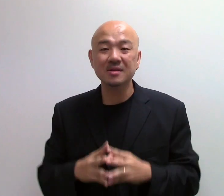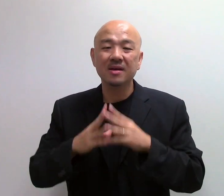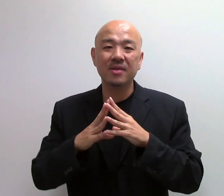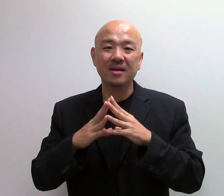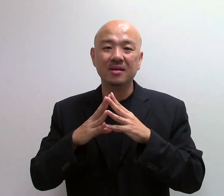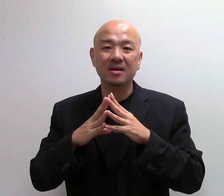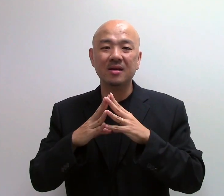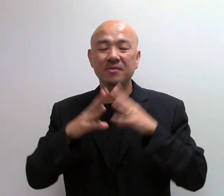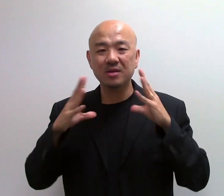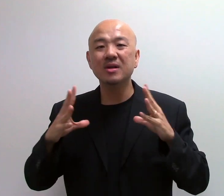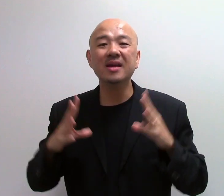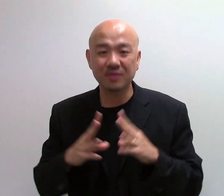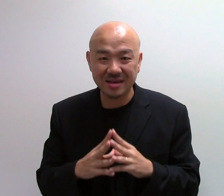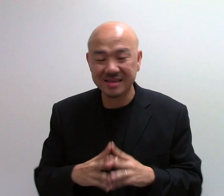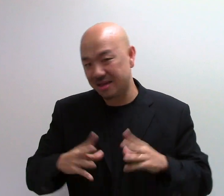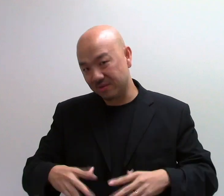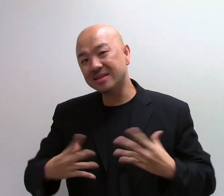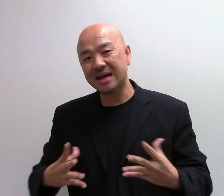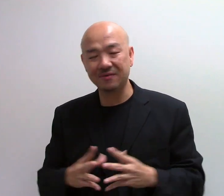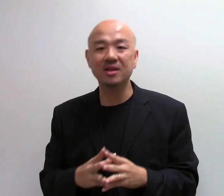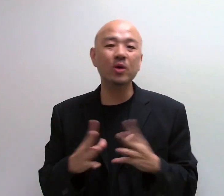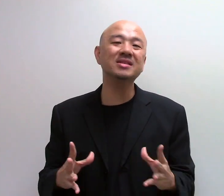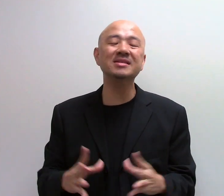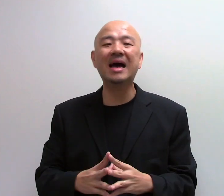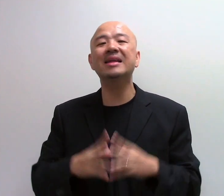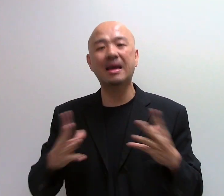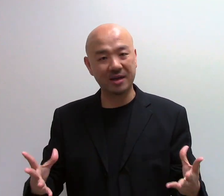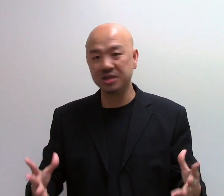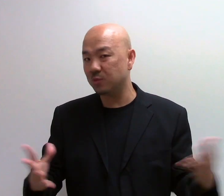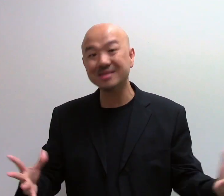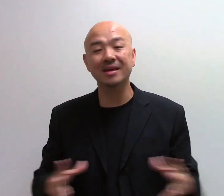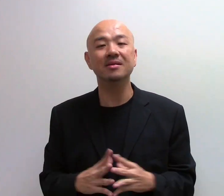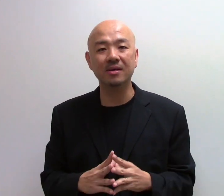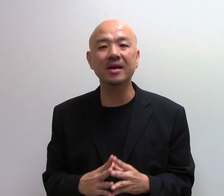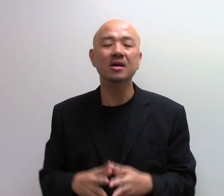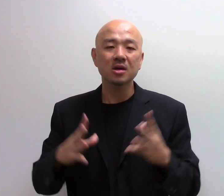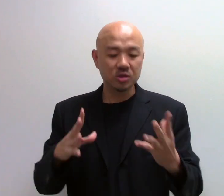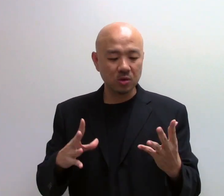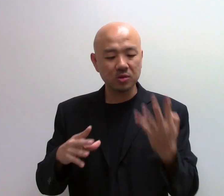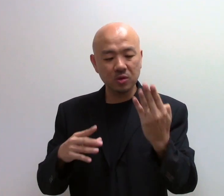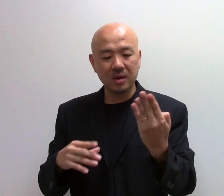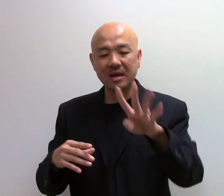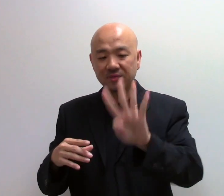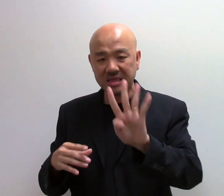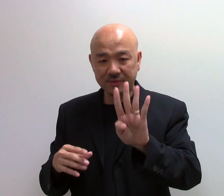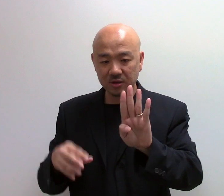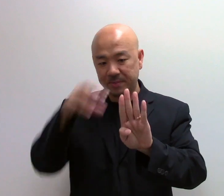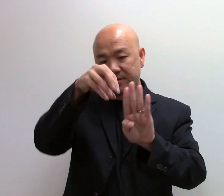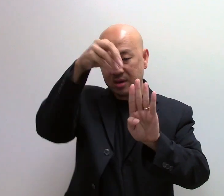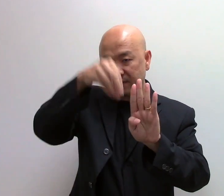that you really have to understand and really tough. And the questions are highly application once again. Alright? So, you know what? After these 4 topics, you have